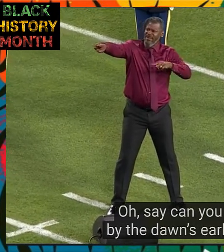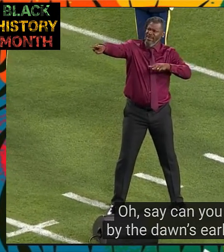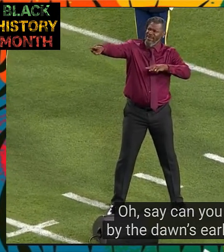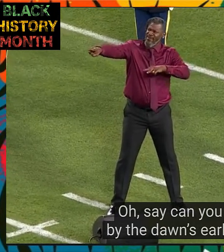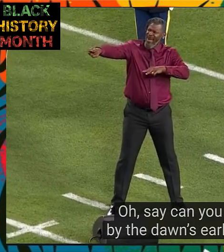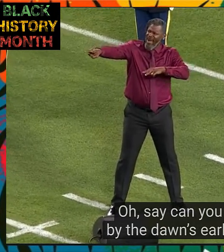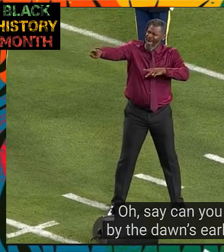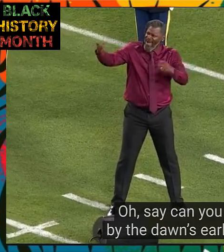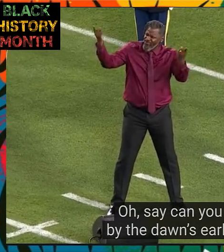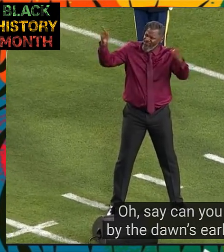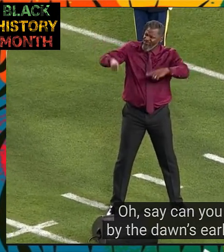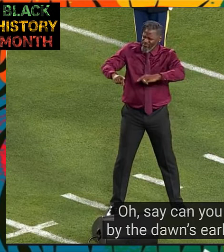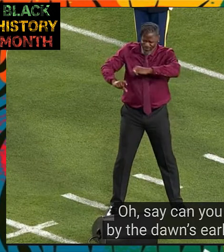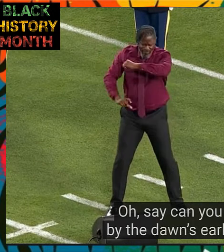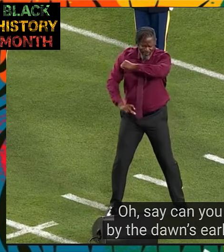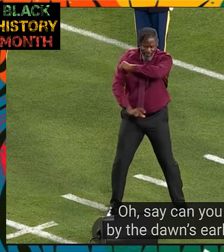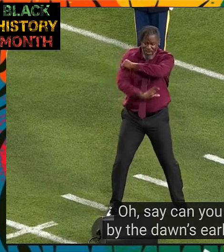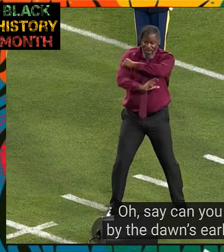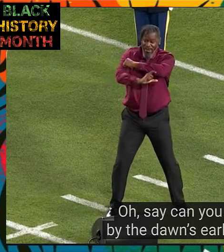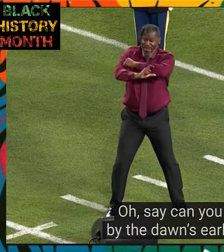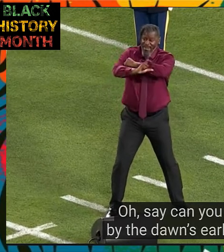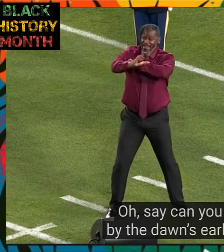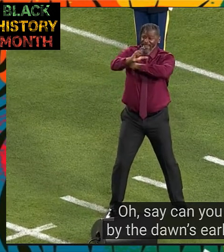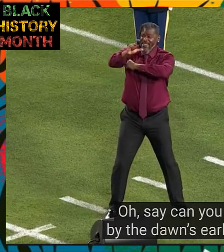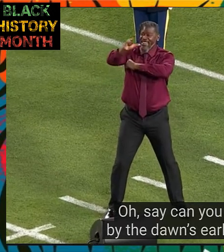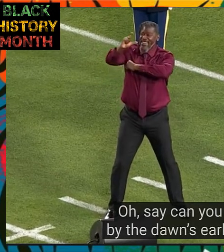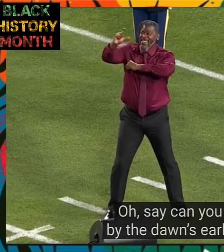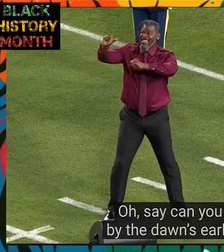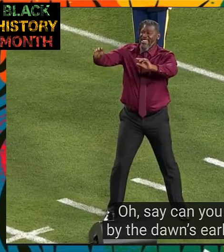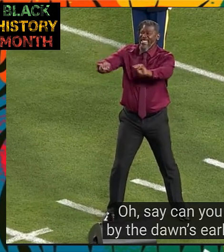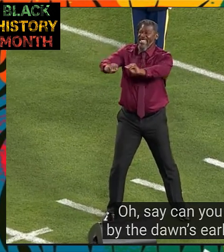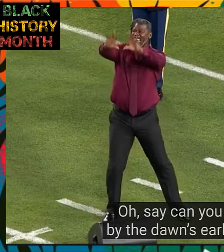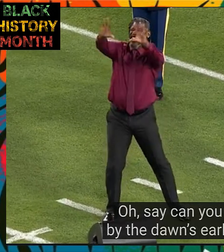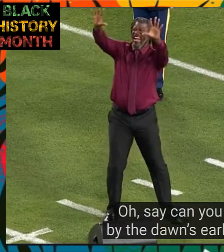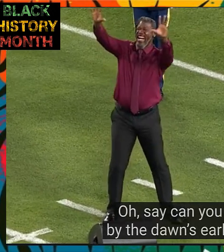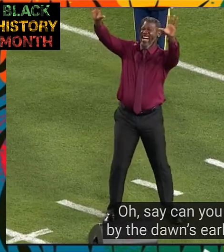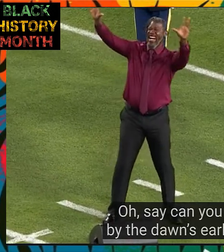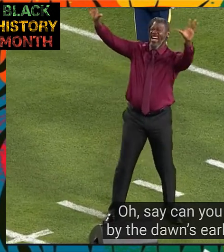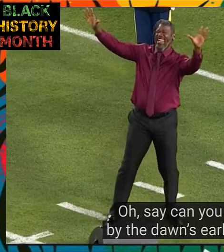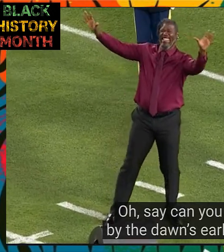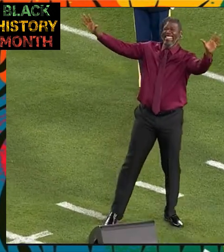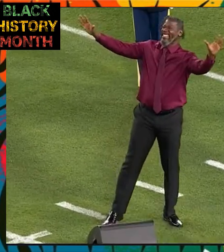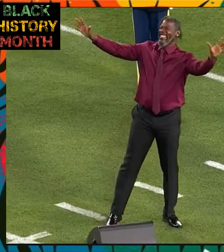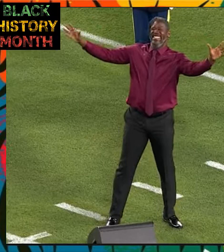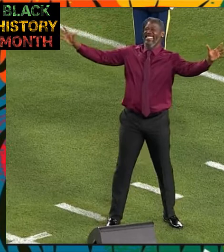how by the dawn's early light